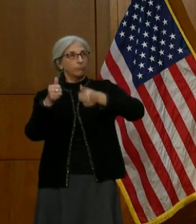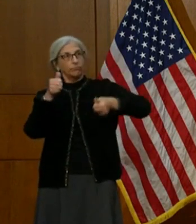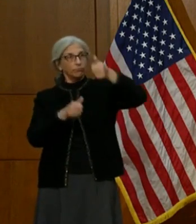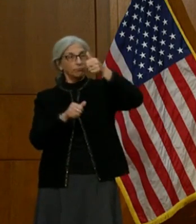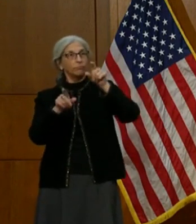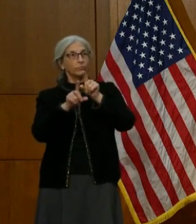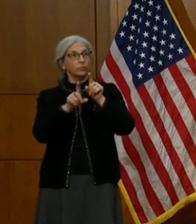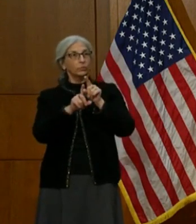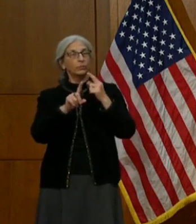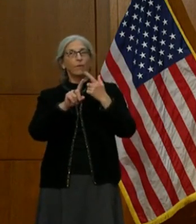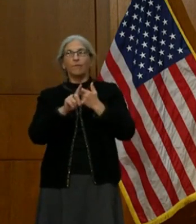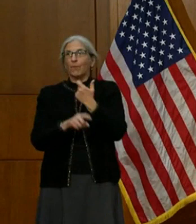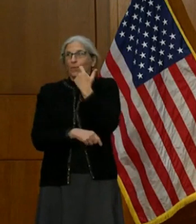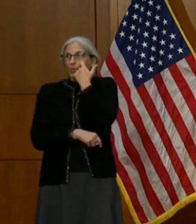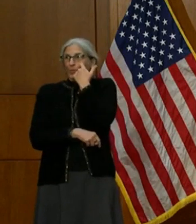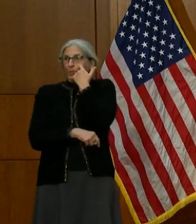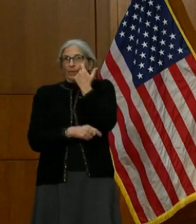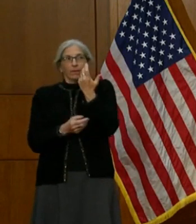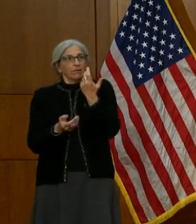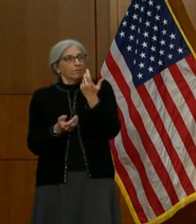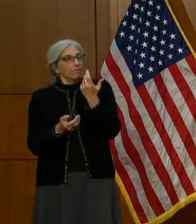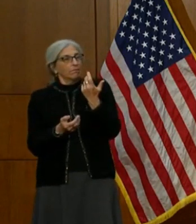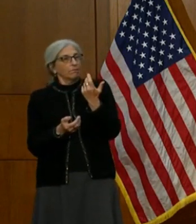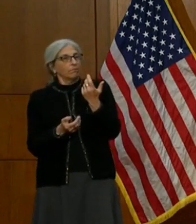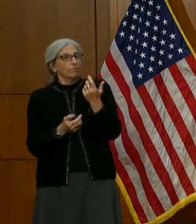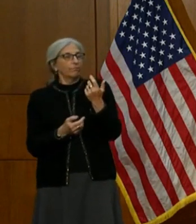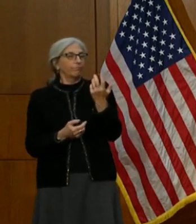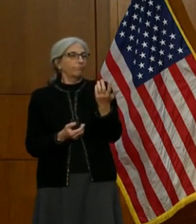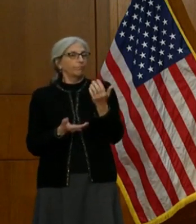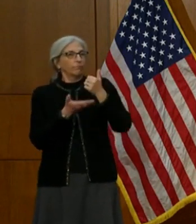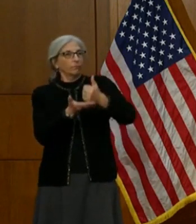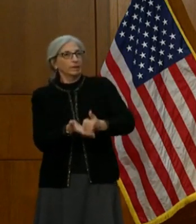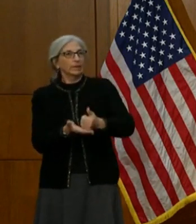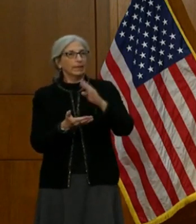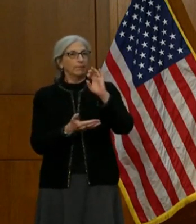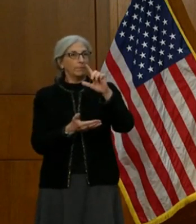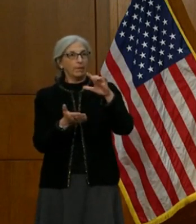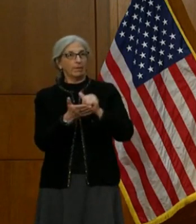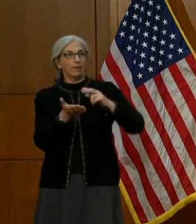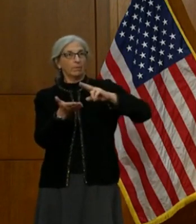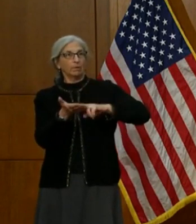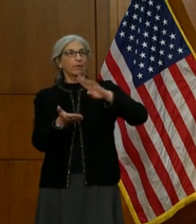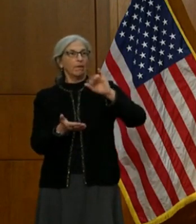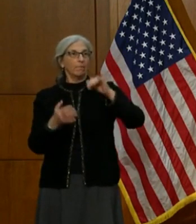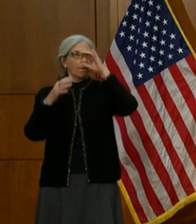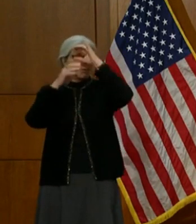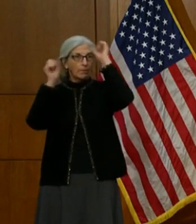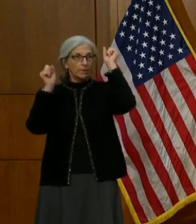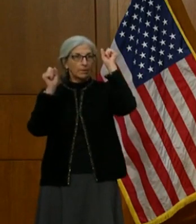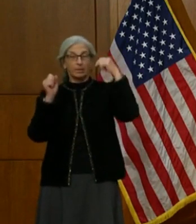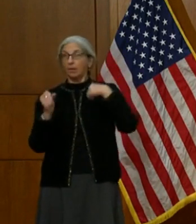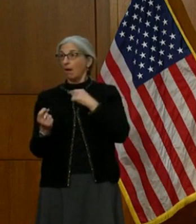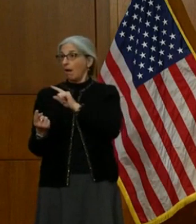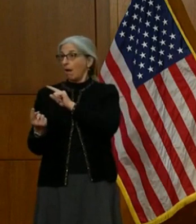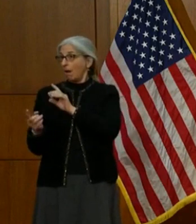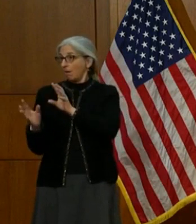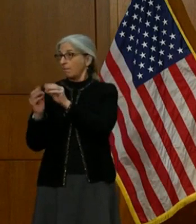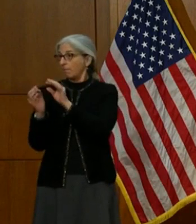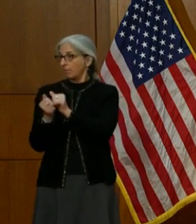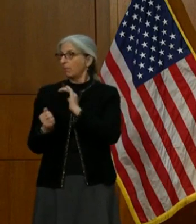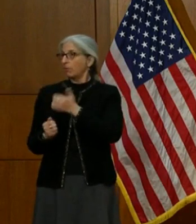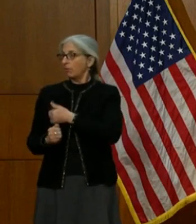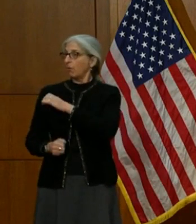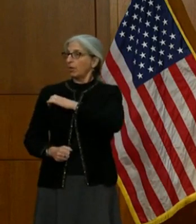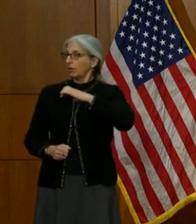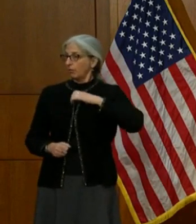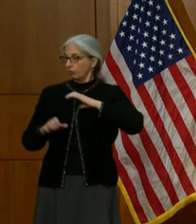recent relief package that was signed by our president. And I meet with our congressional delegation. Usually once a